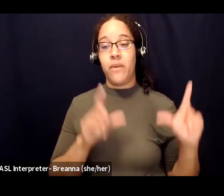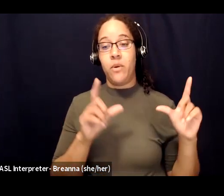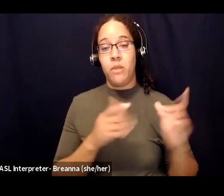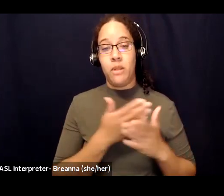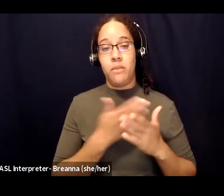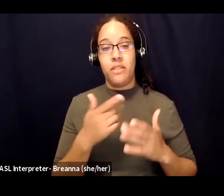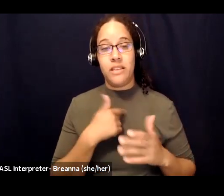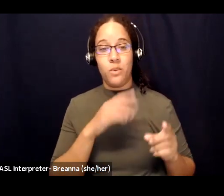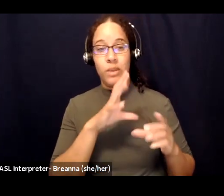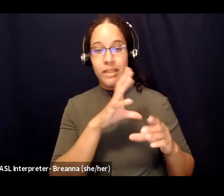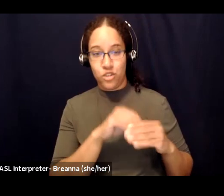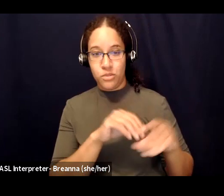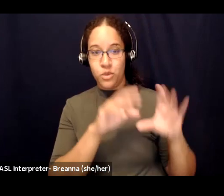um because i think there's been some additions